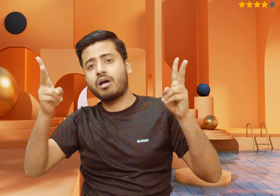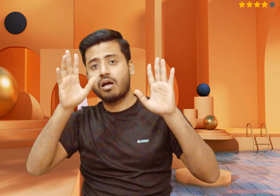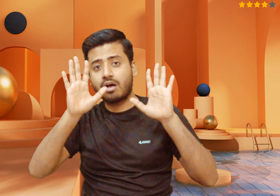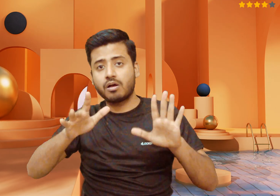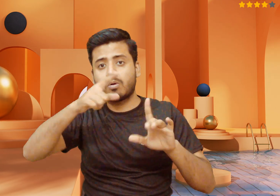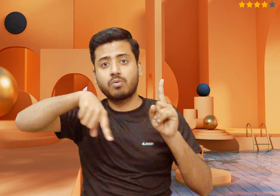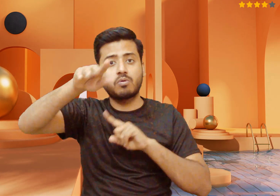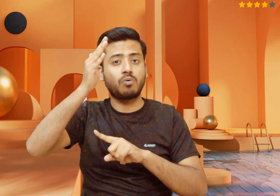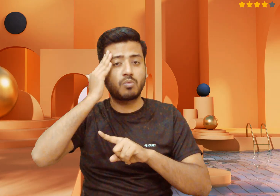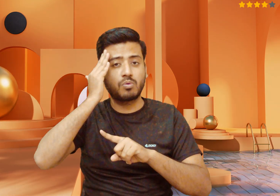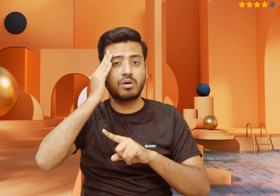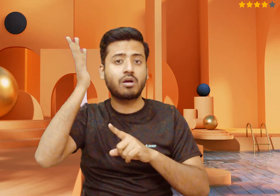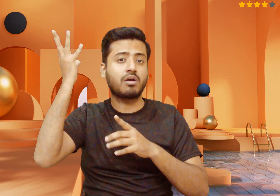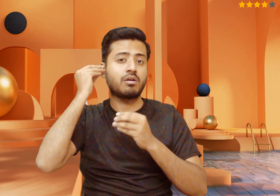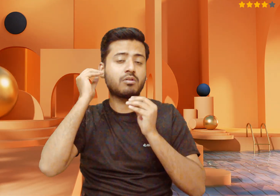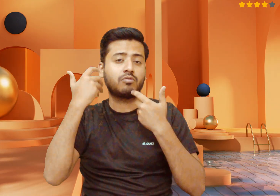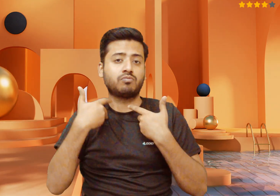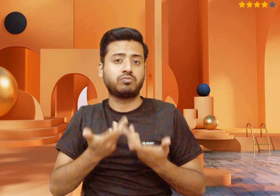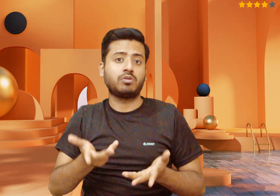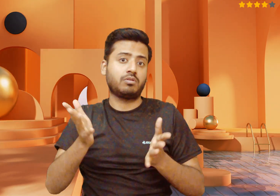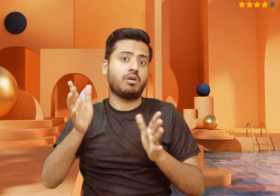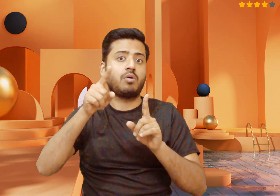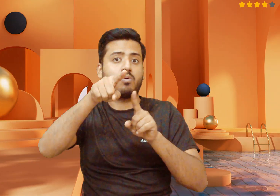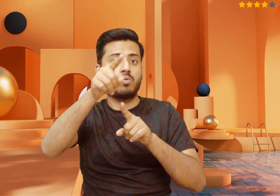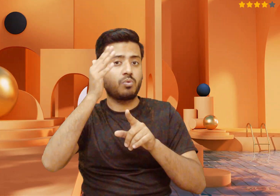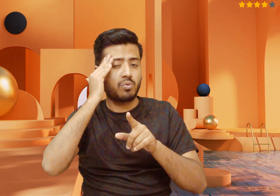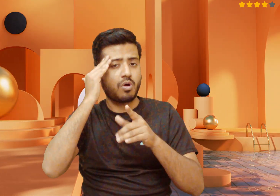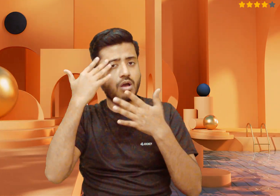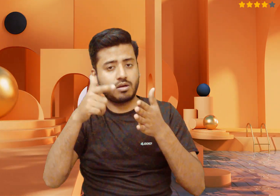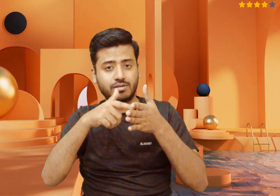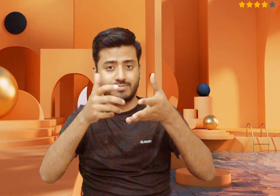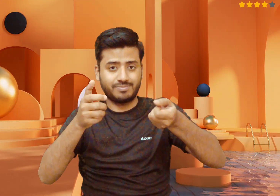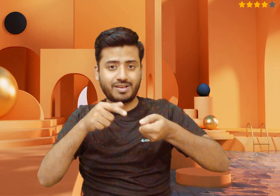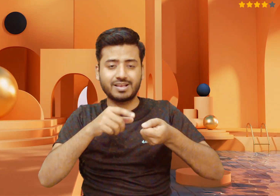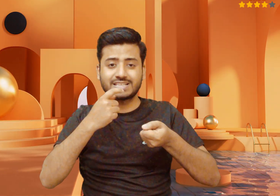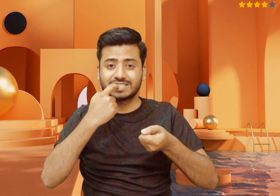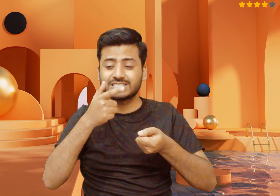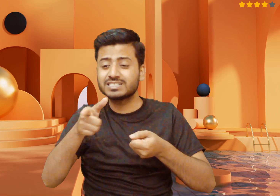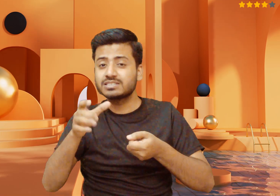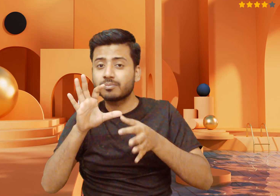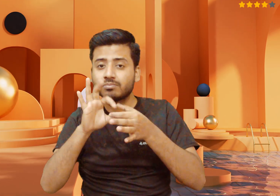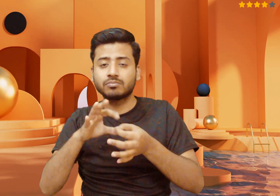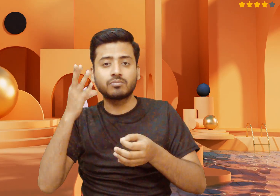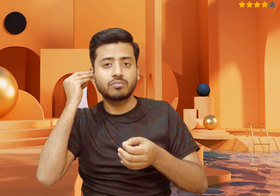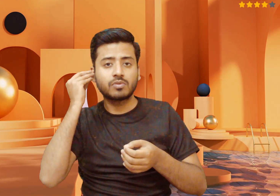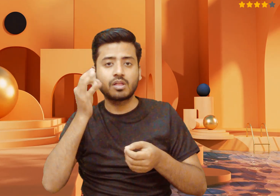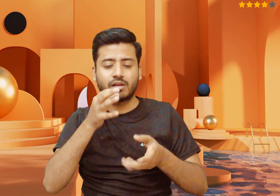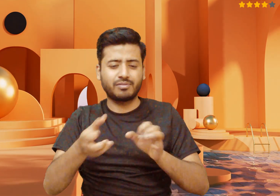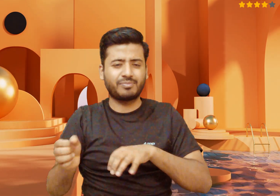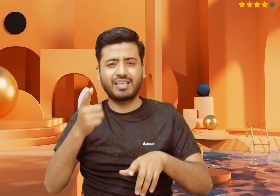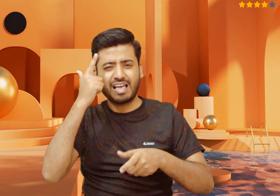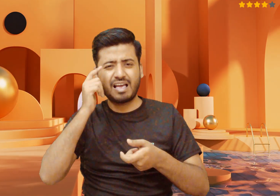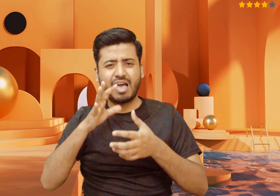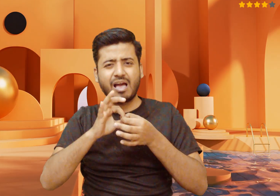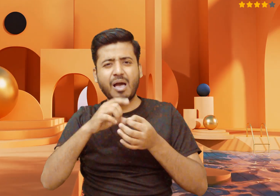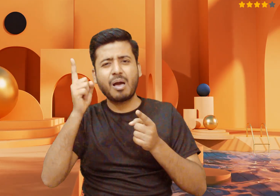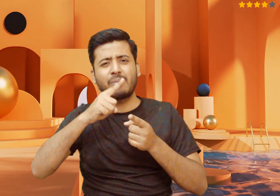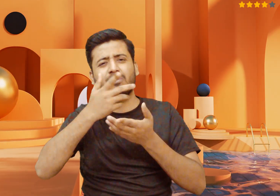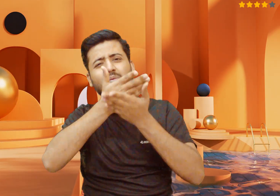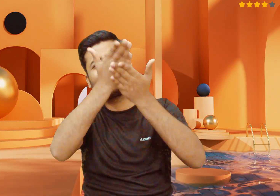cause harm. Health concerns. Chemical additives. The plastic used in bags and other items can contain chemical additives,